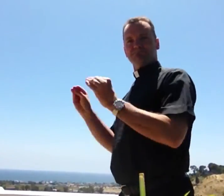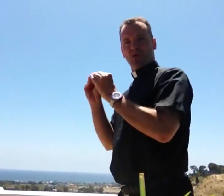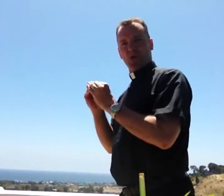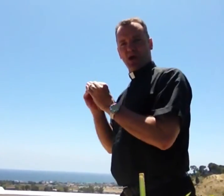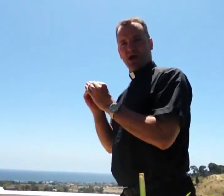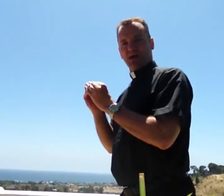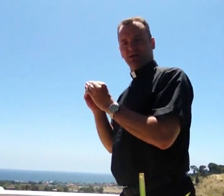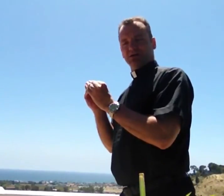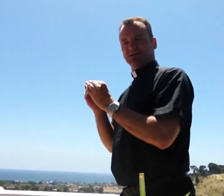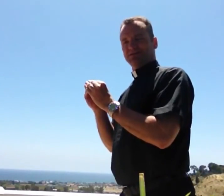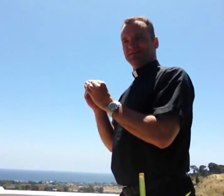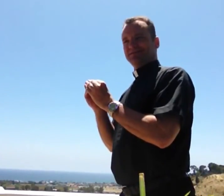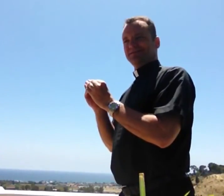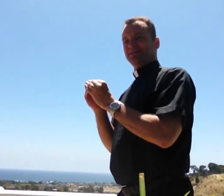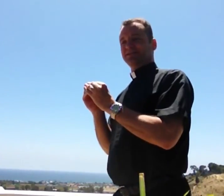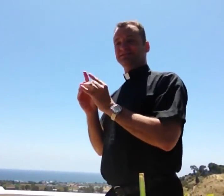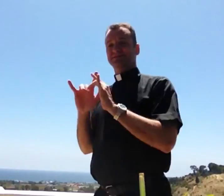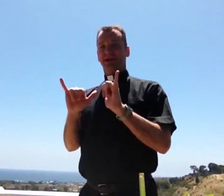understand him more and more.